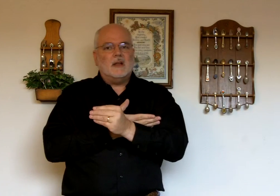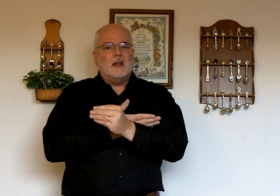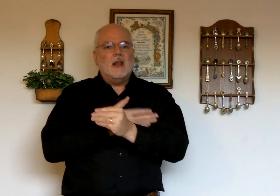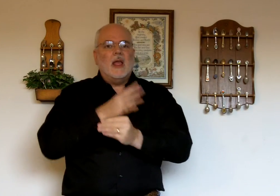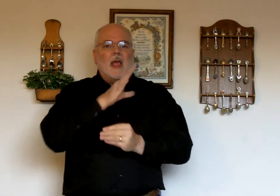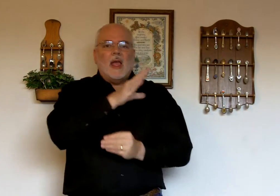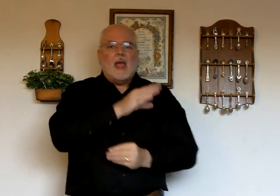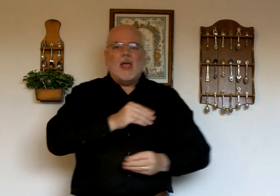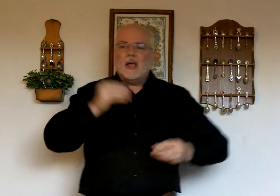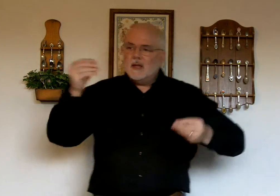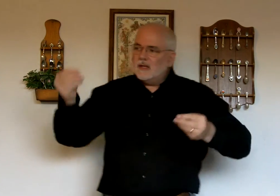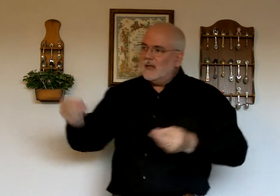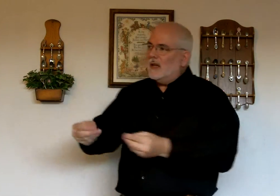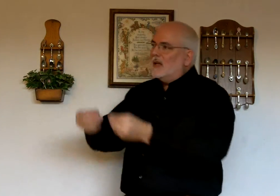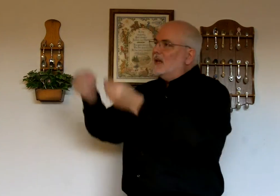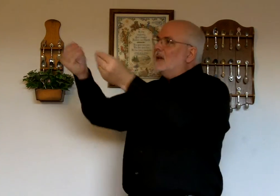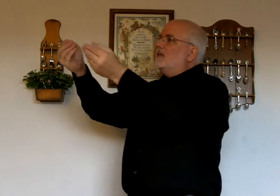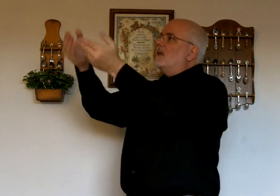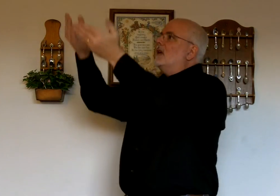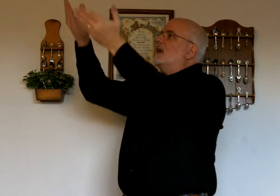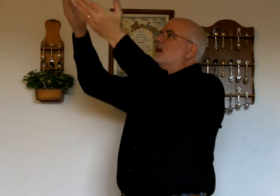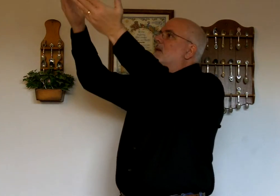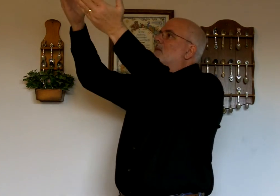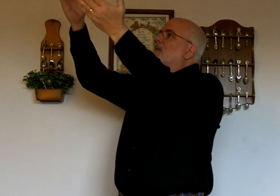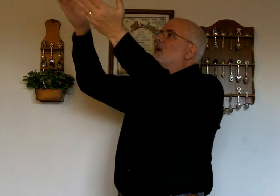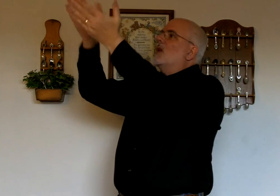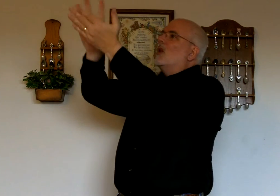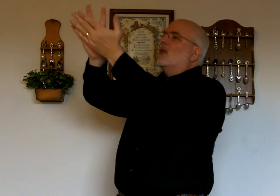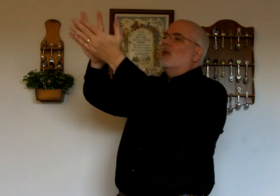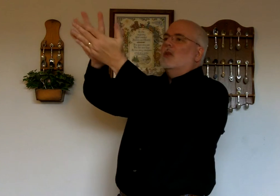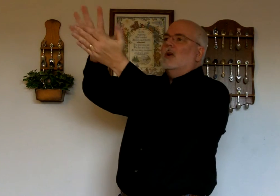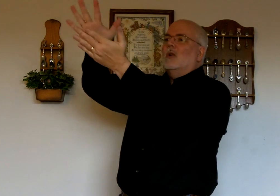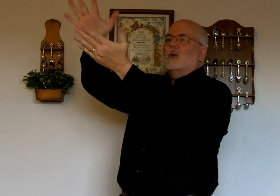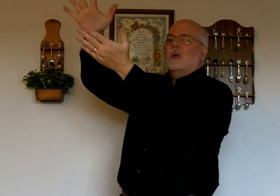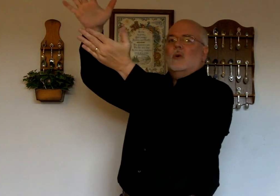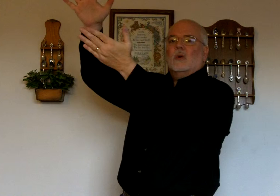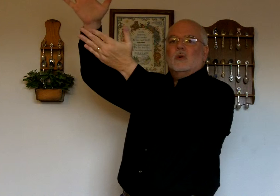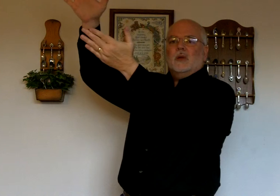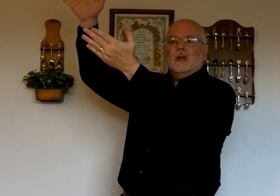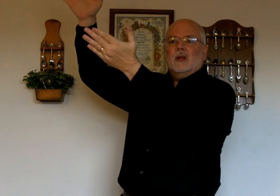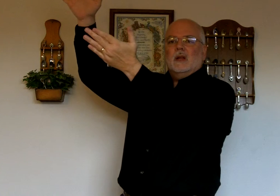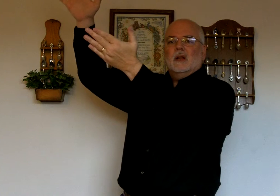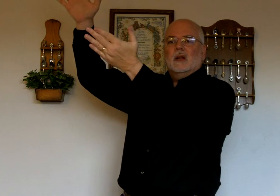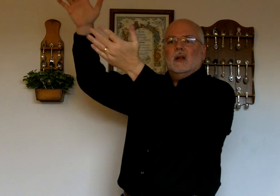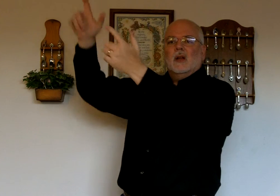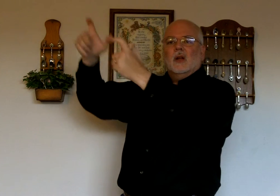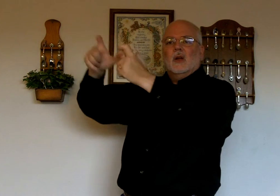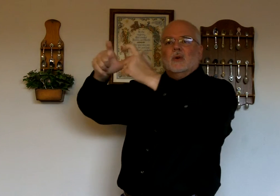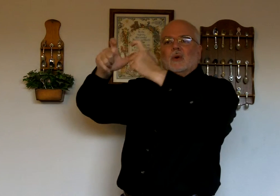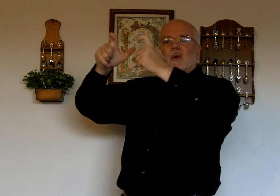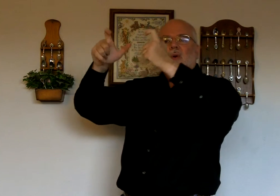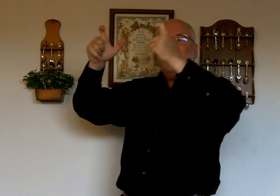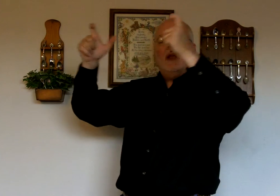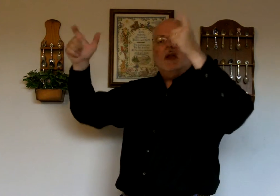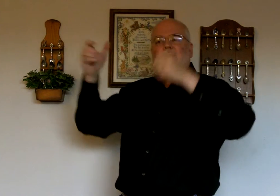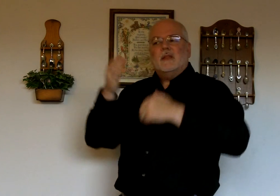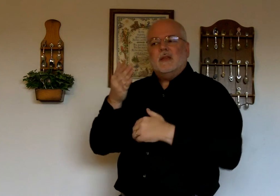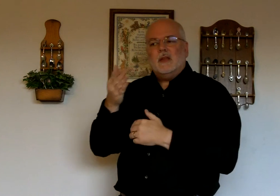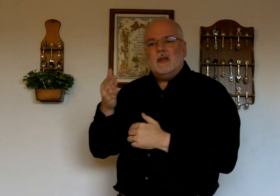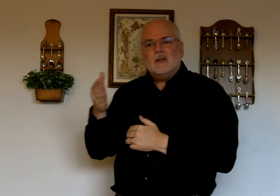And give Him the glory, great things